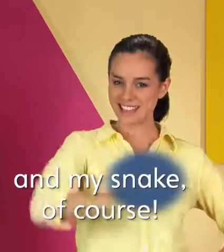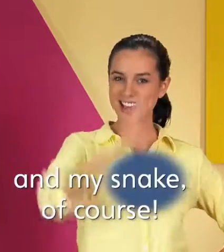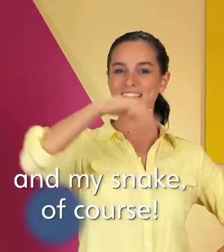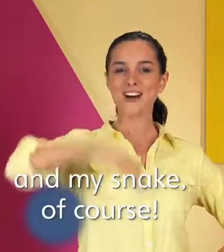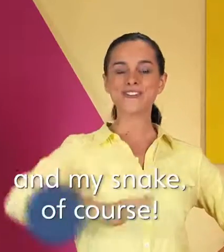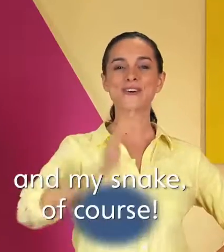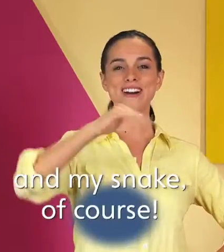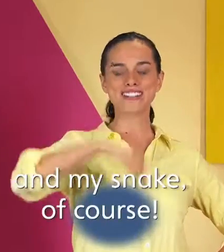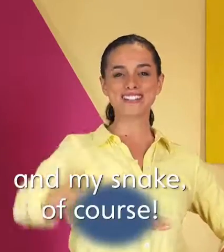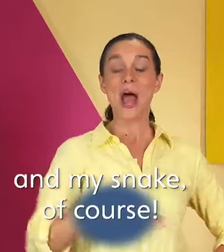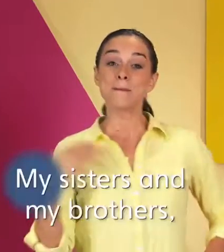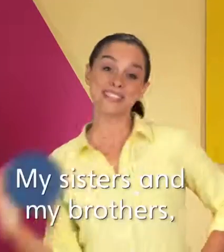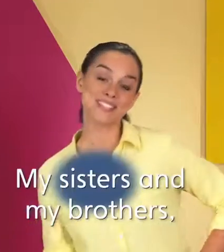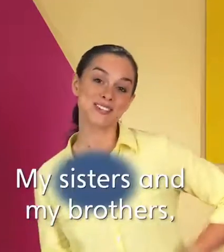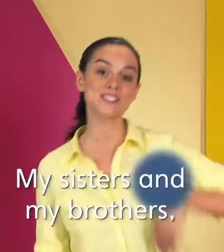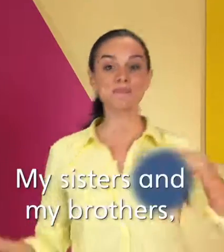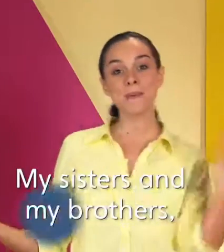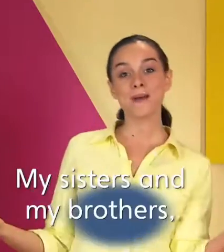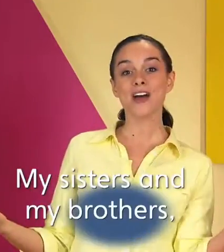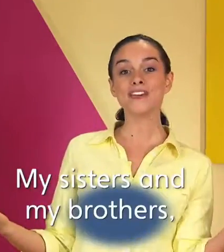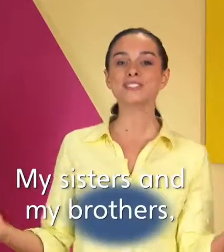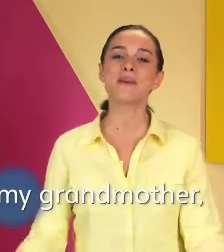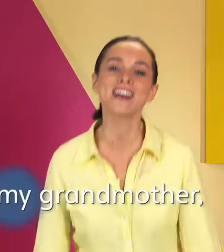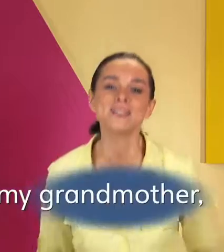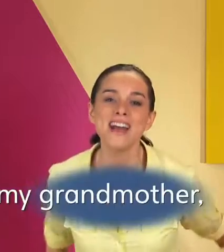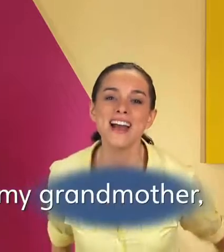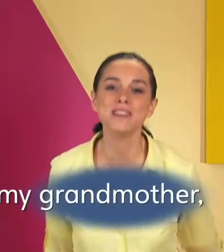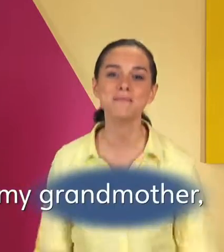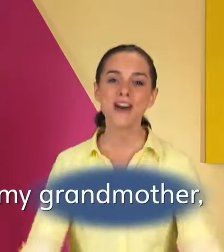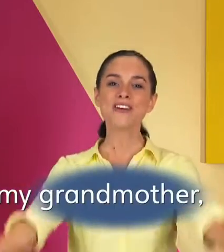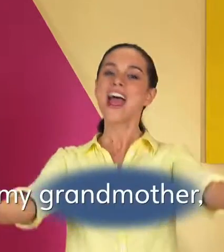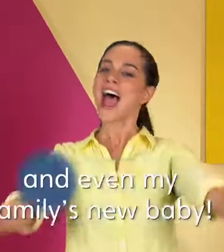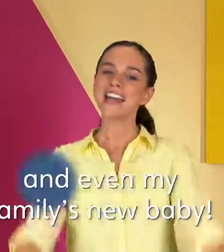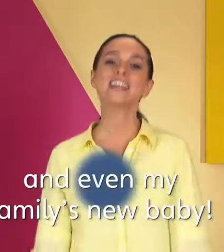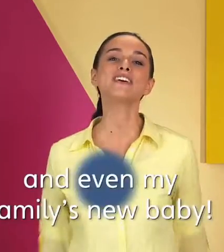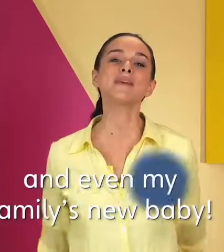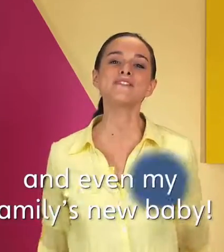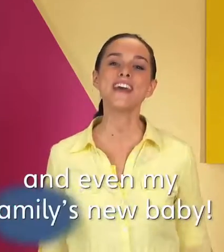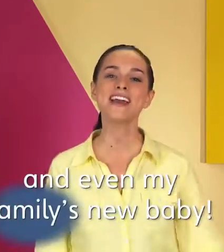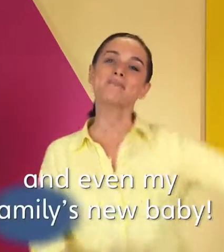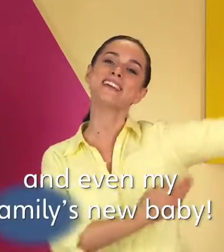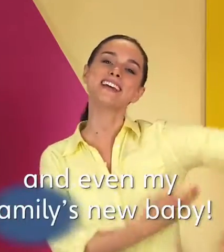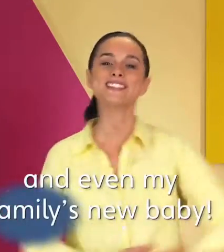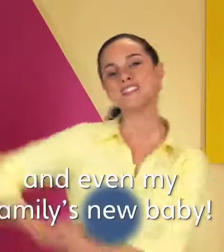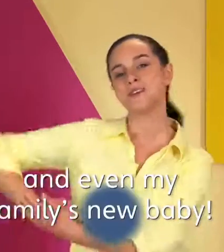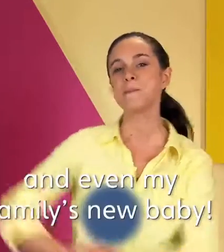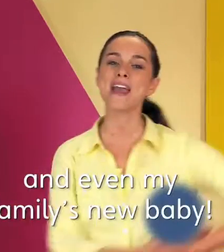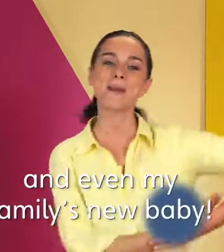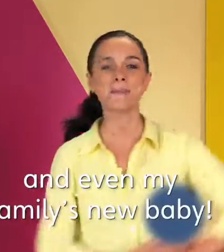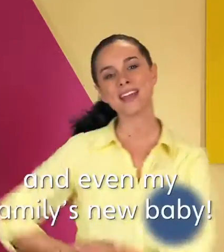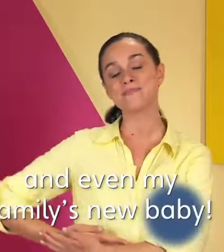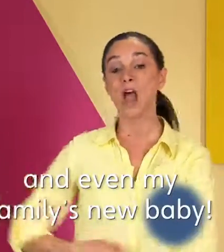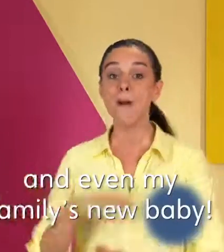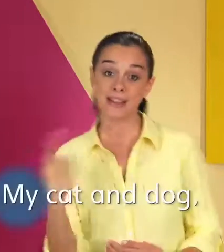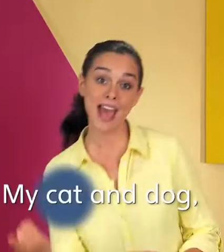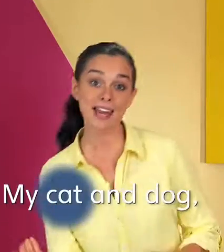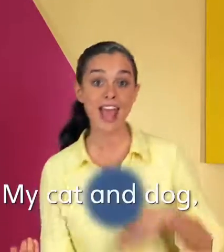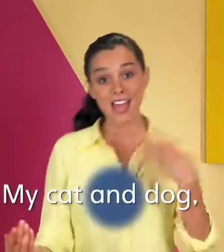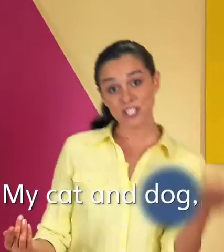my snake, of course My sisters and my brothers, my grandmother And even my family's new baby My cat and